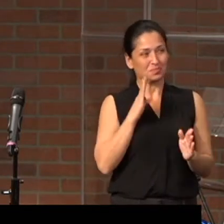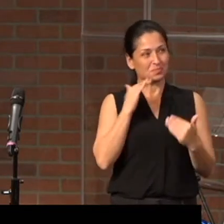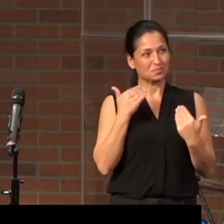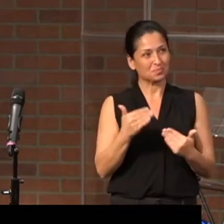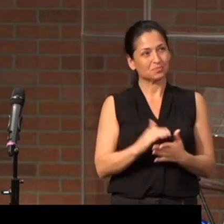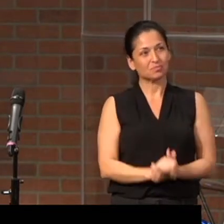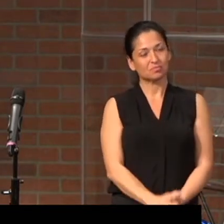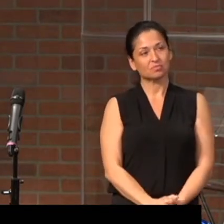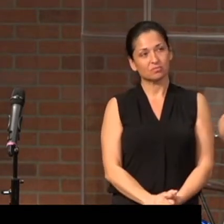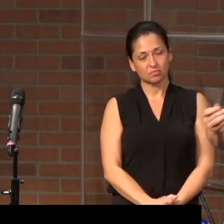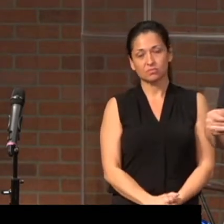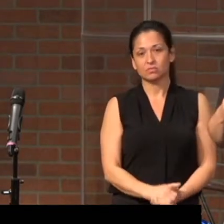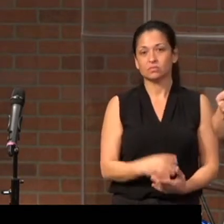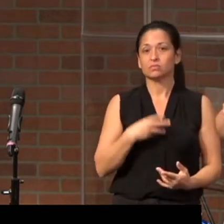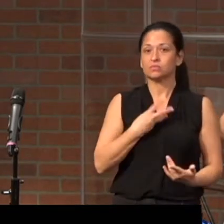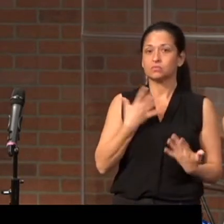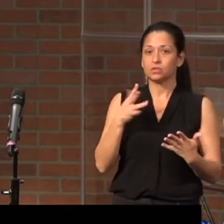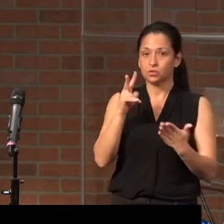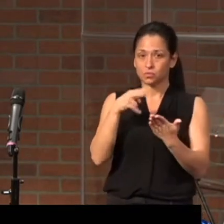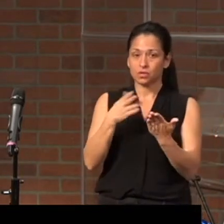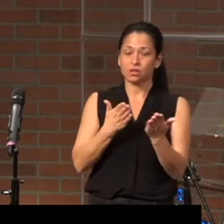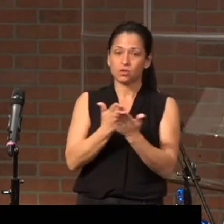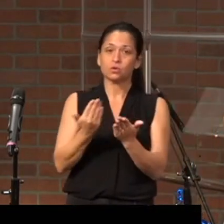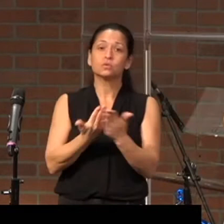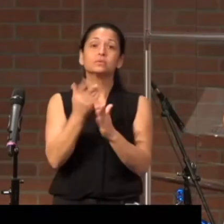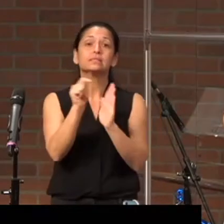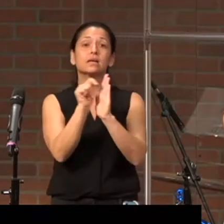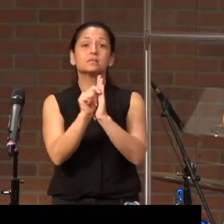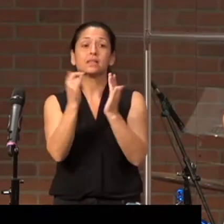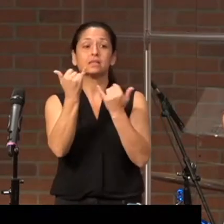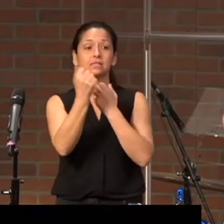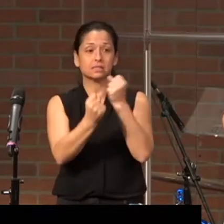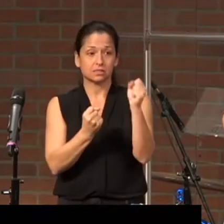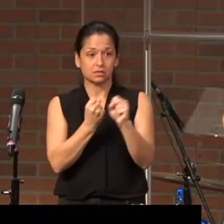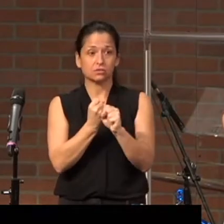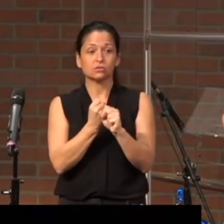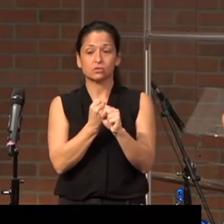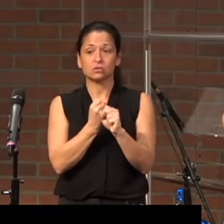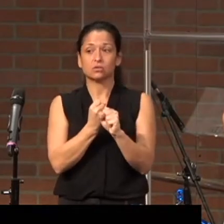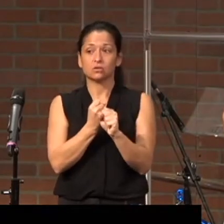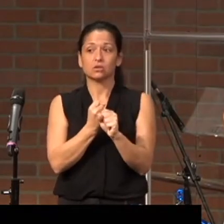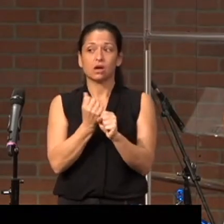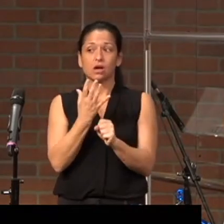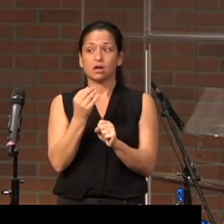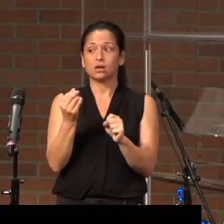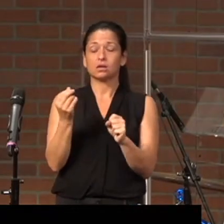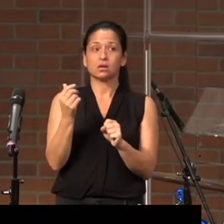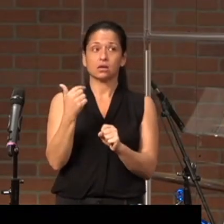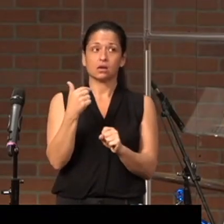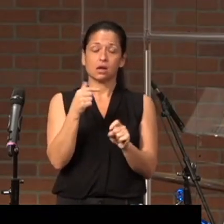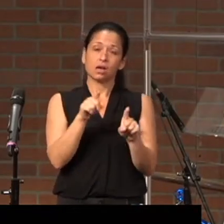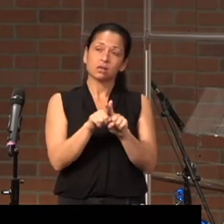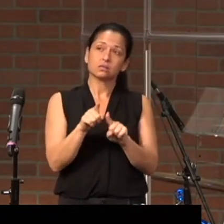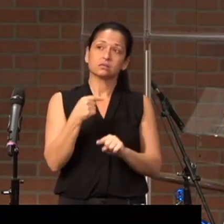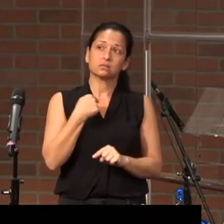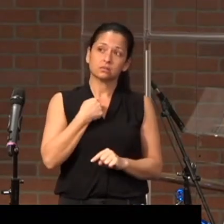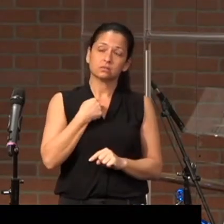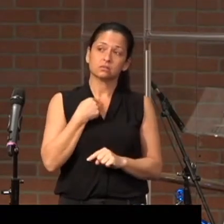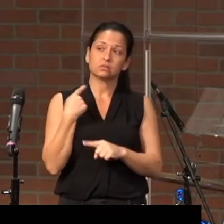reading through the New Testament this year, and as I have been